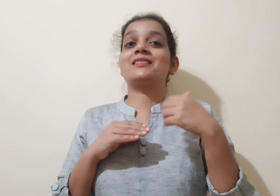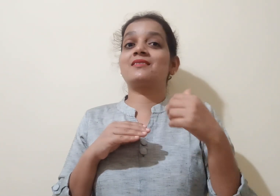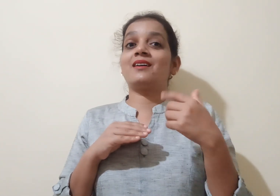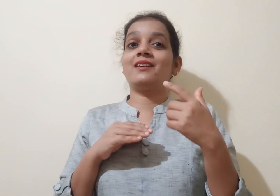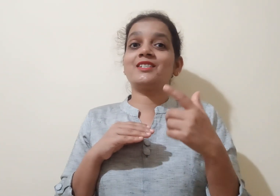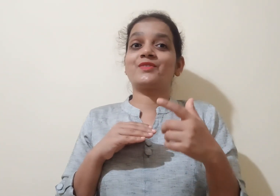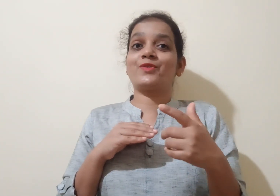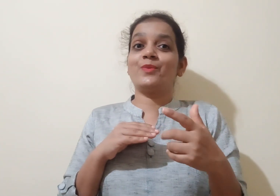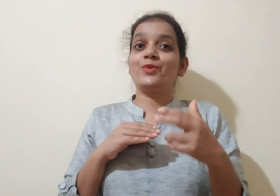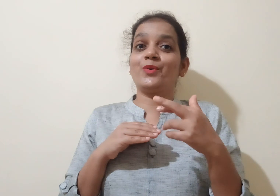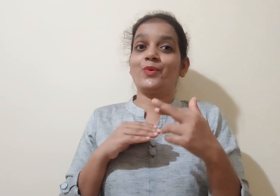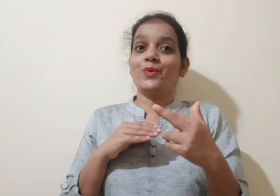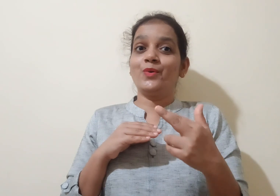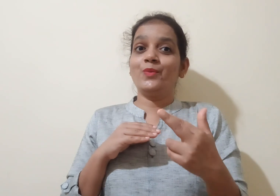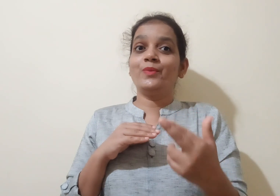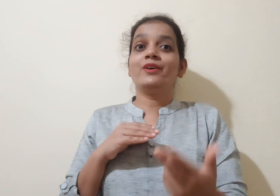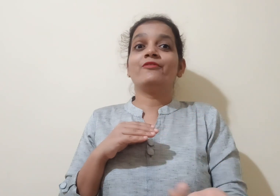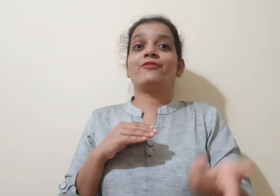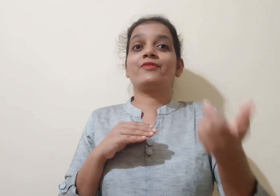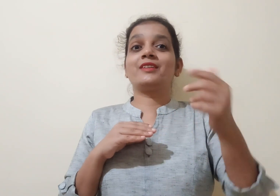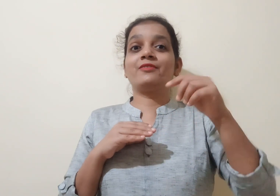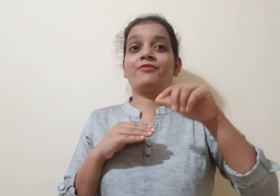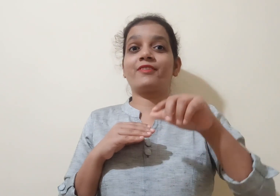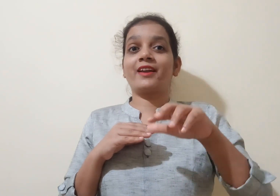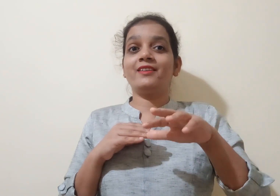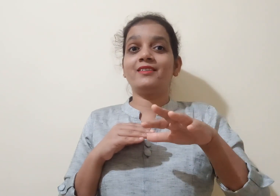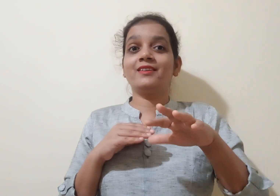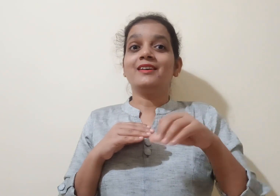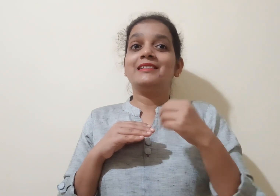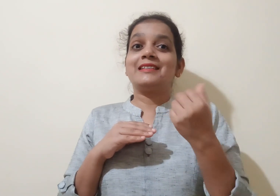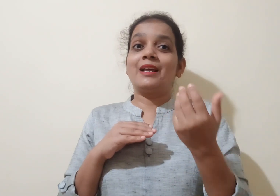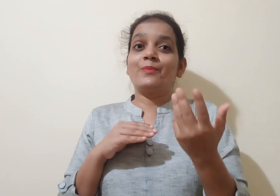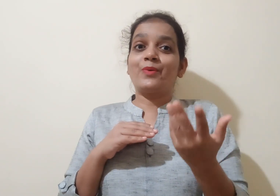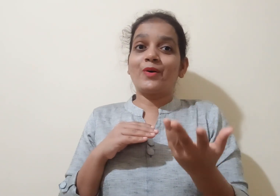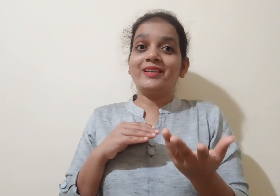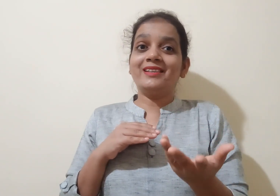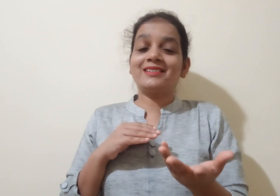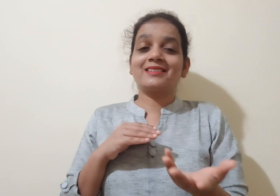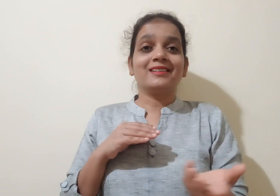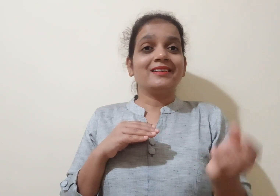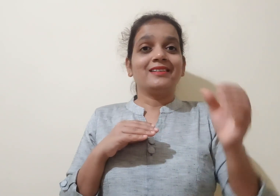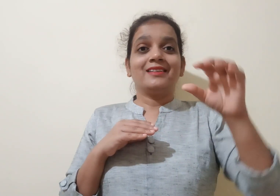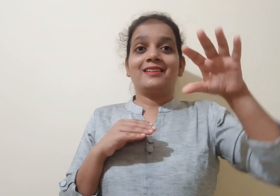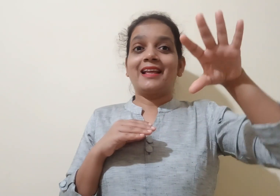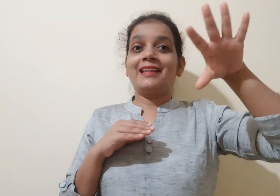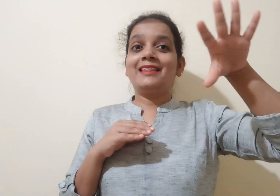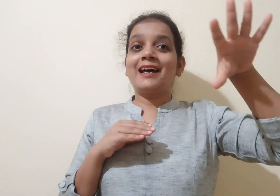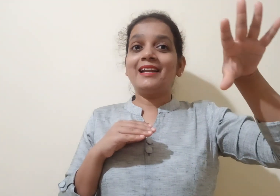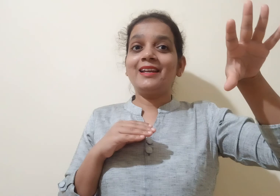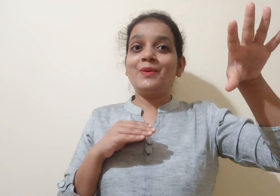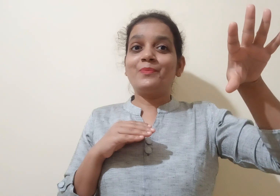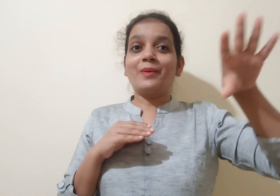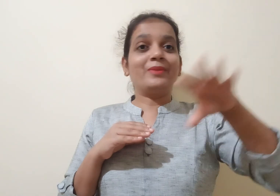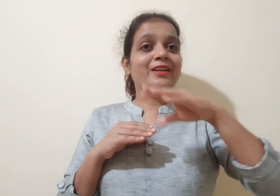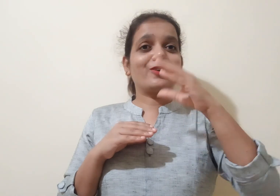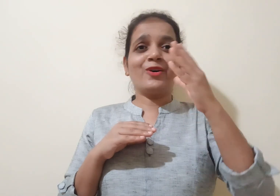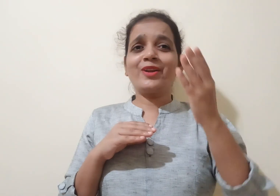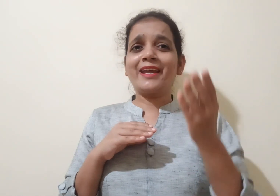starts from your home, till friend, till employees, and then in public, or